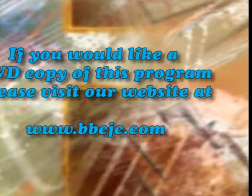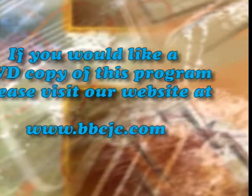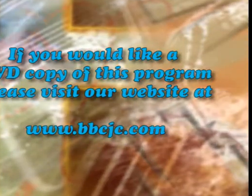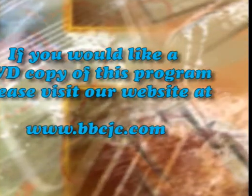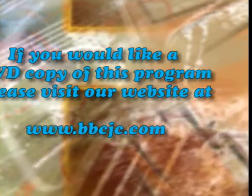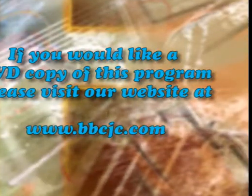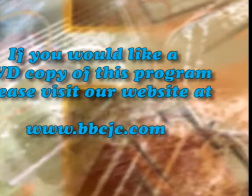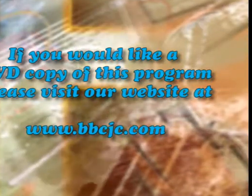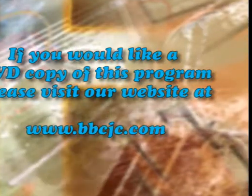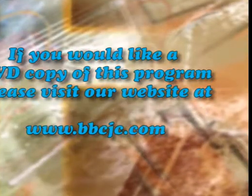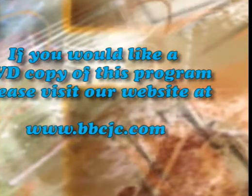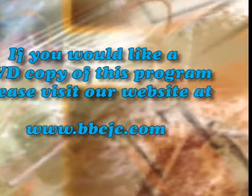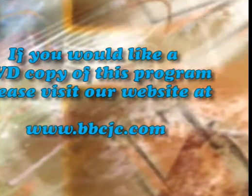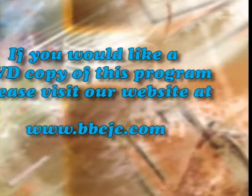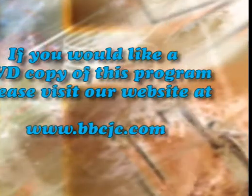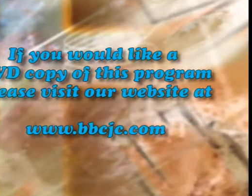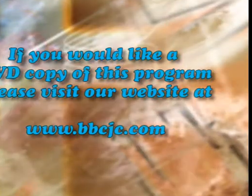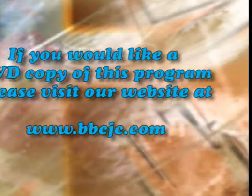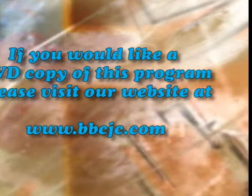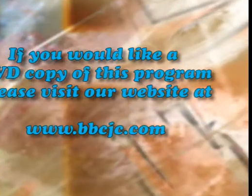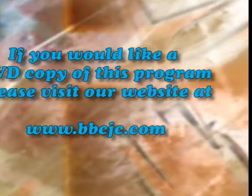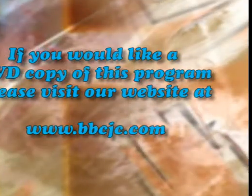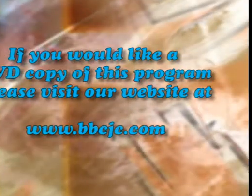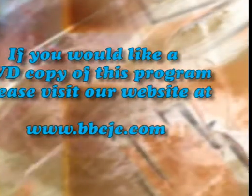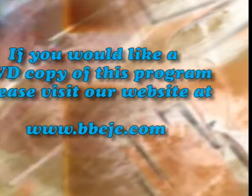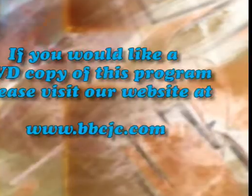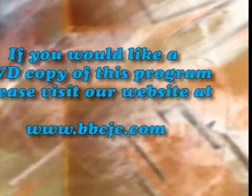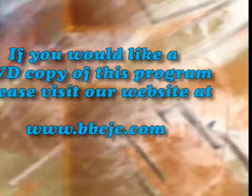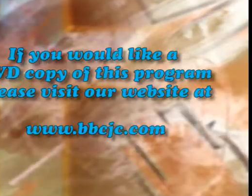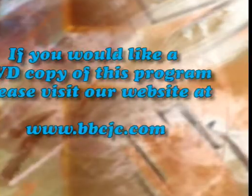.bbcjc.com.